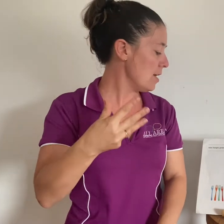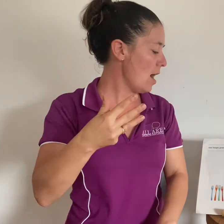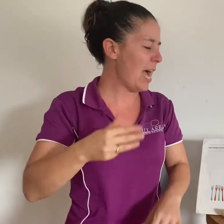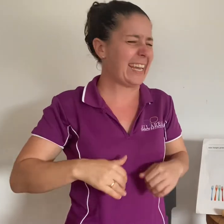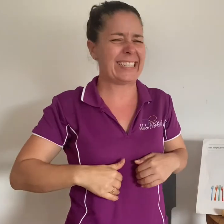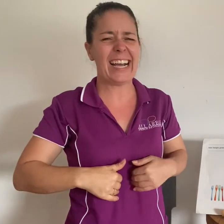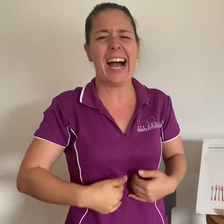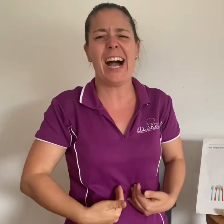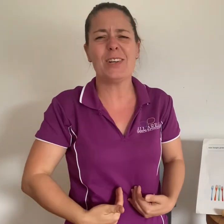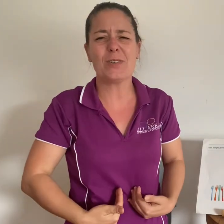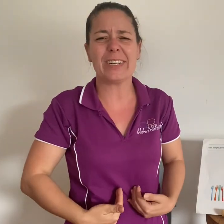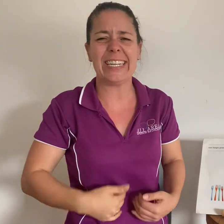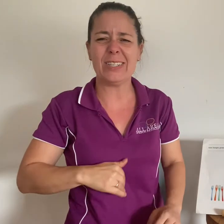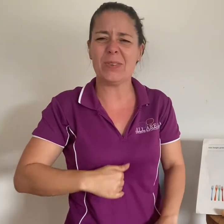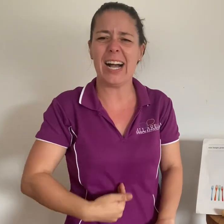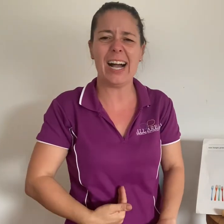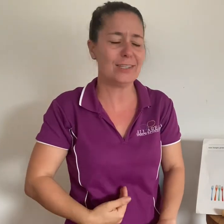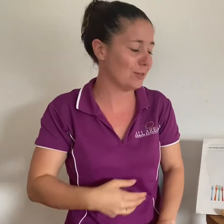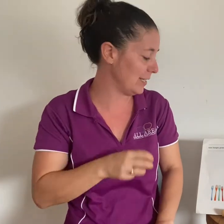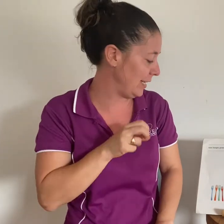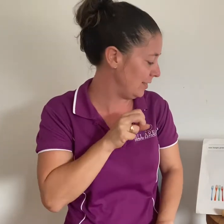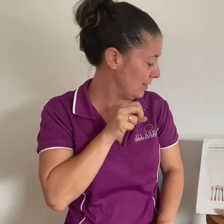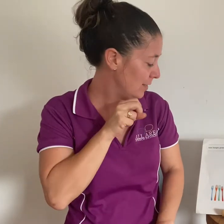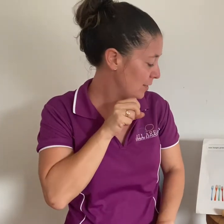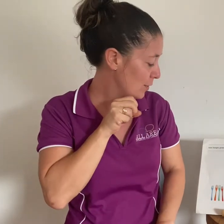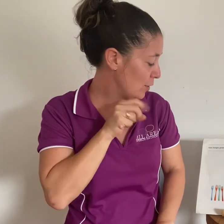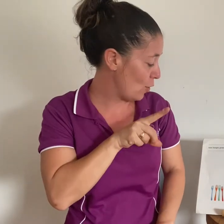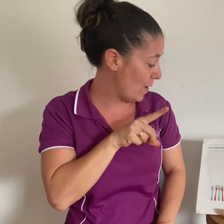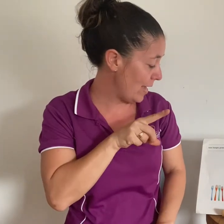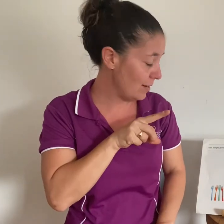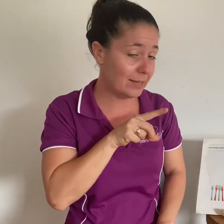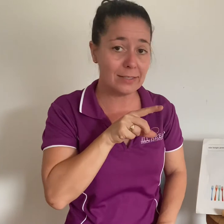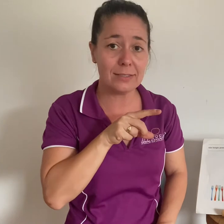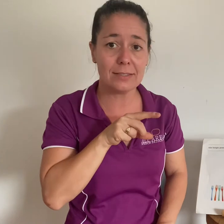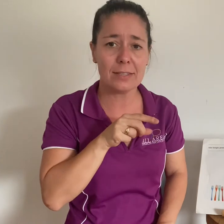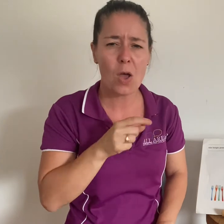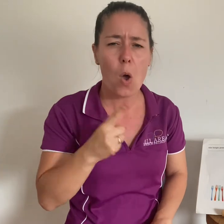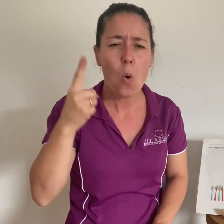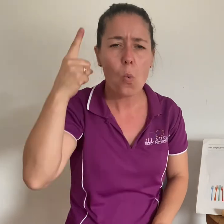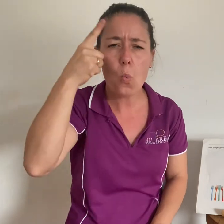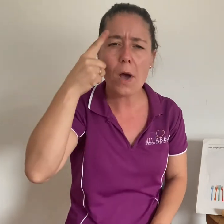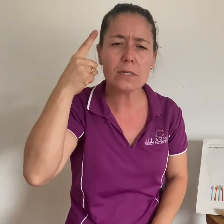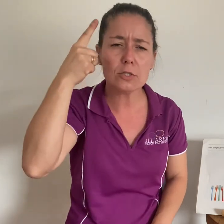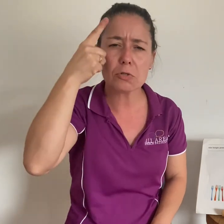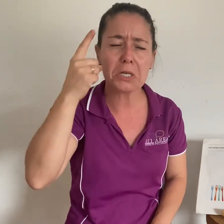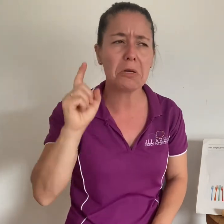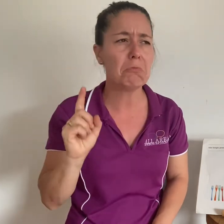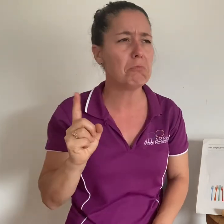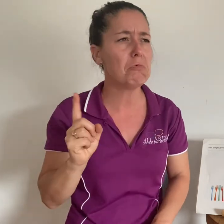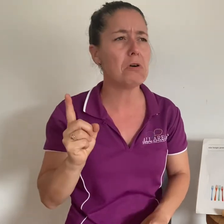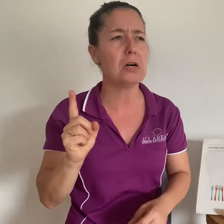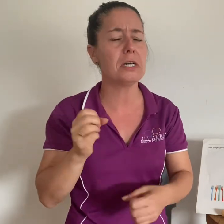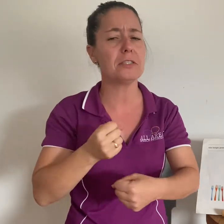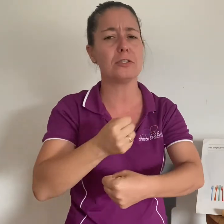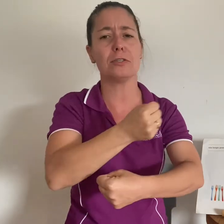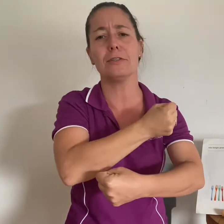nine hungry or hungry goannas wondering what to